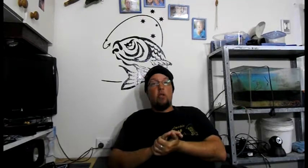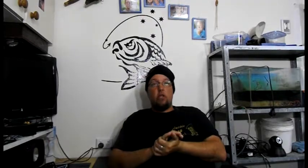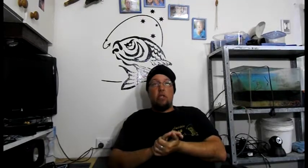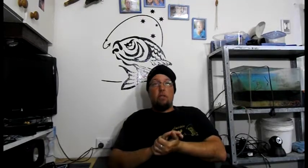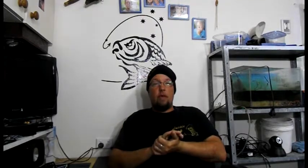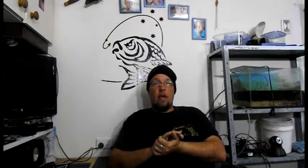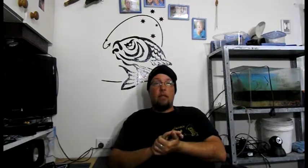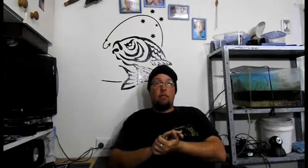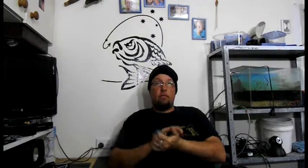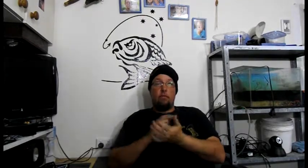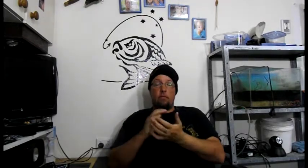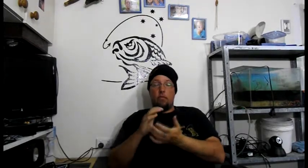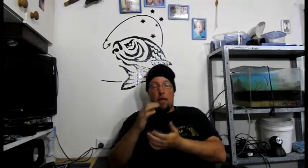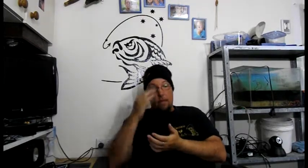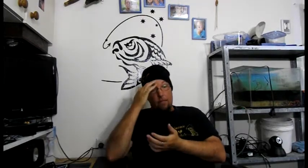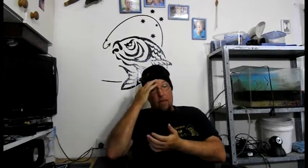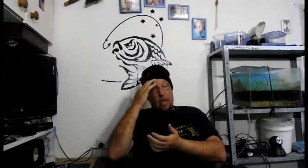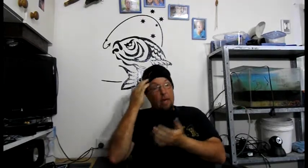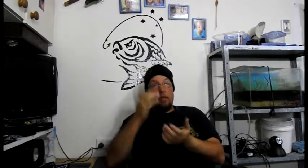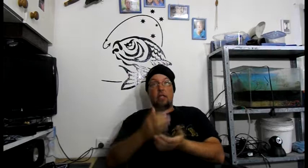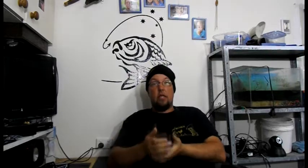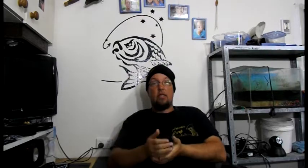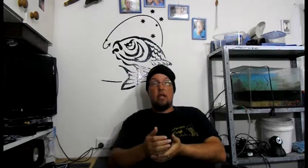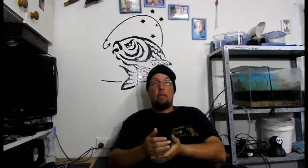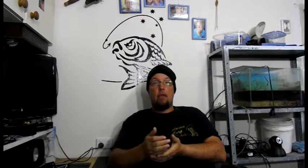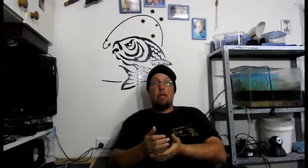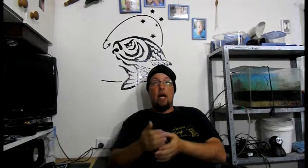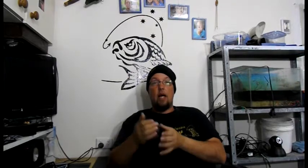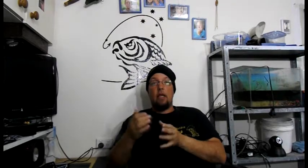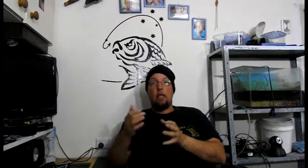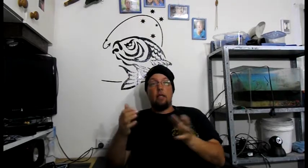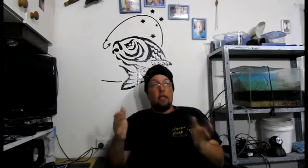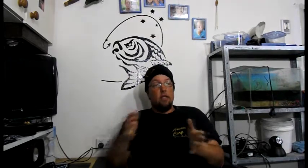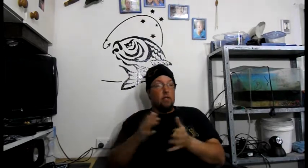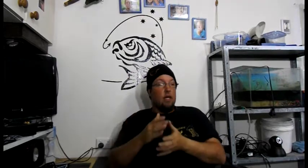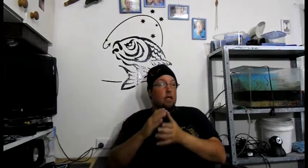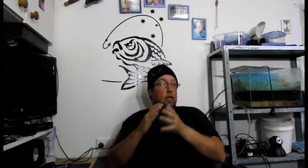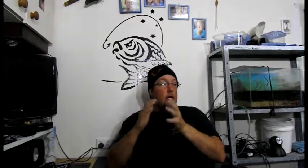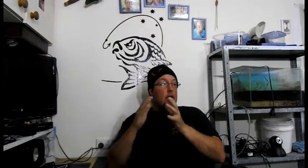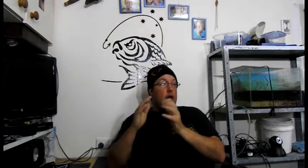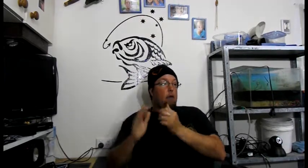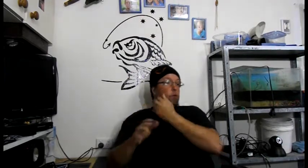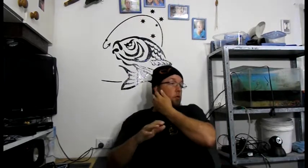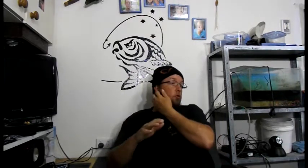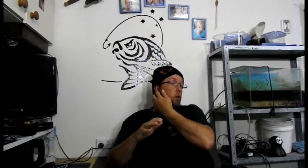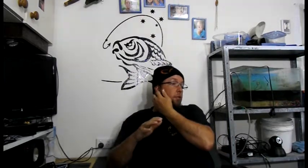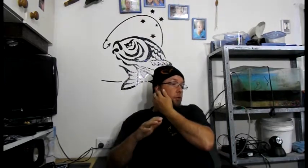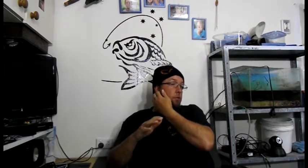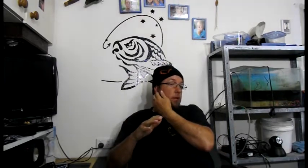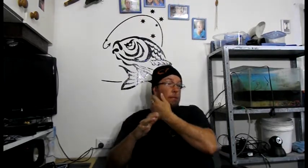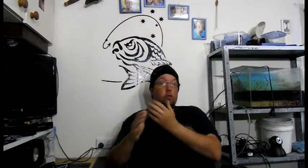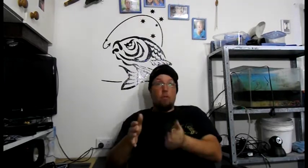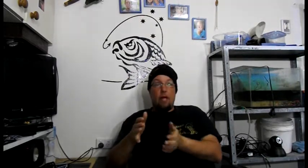huge impact in areas such as our Murray Darling and things like that. It will drop numbers dramatically.